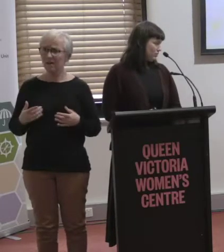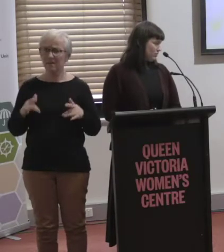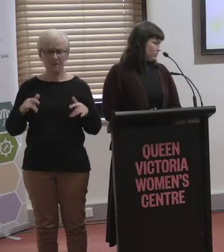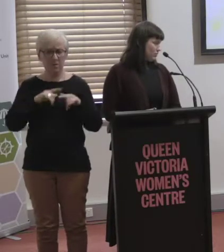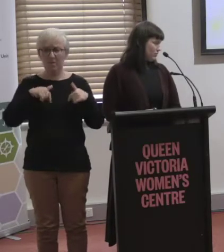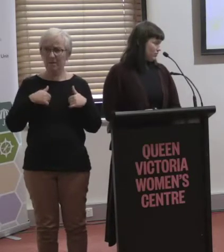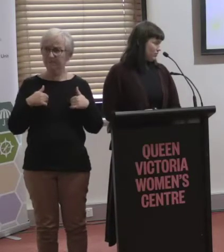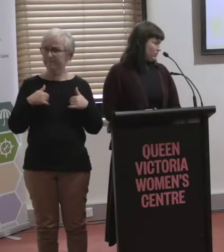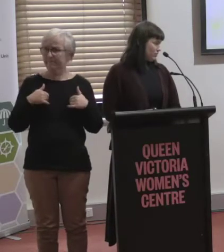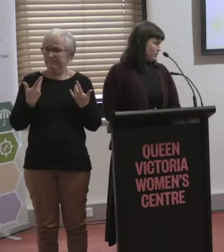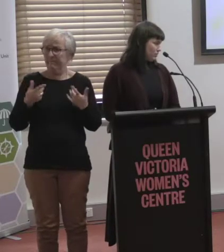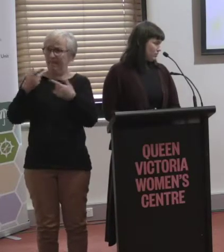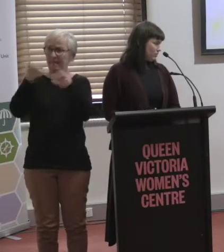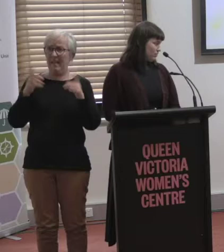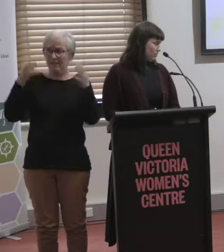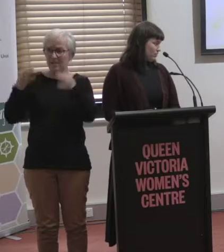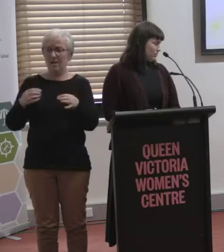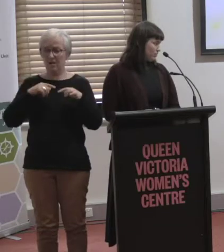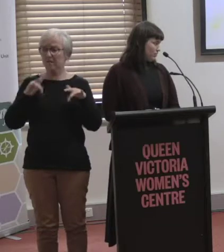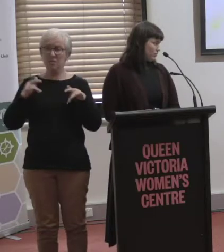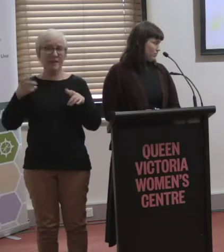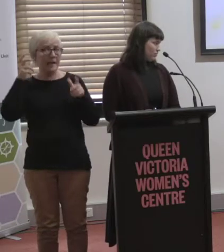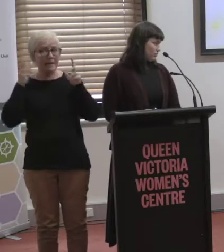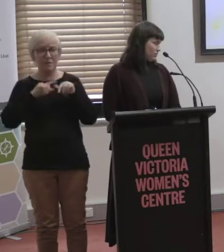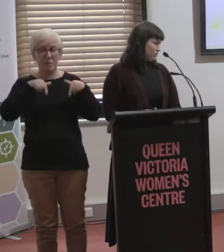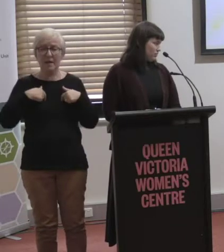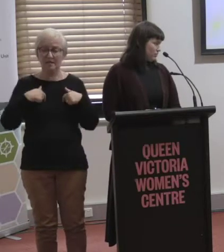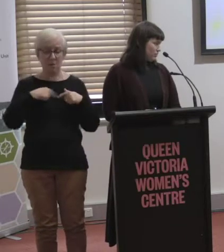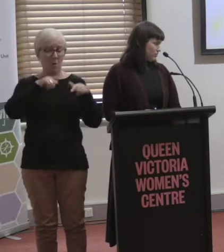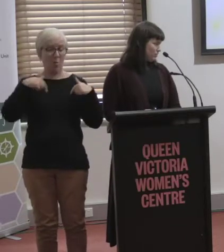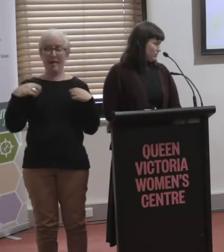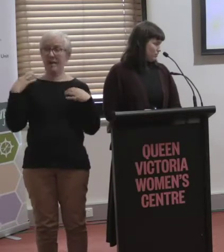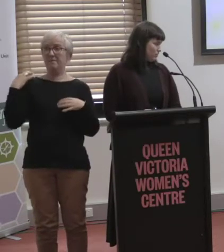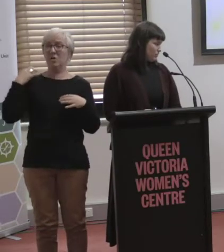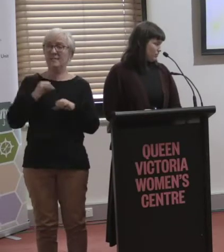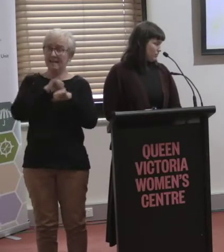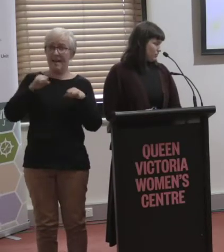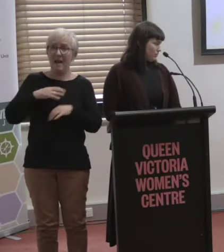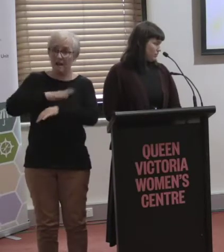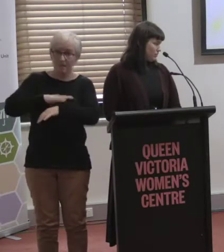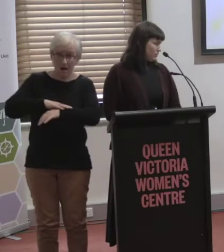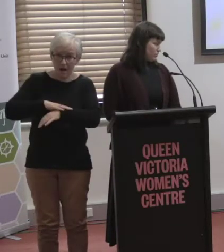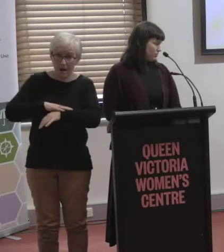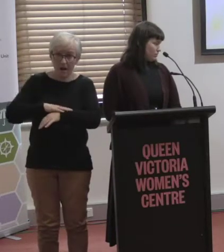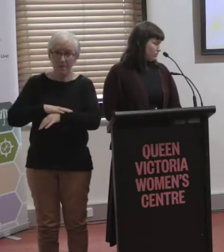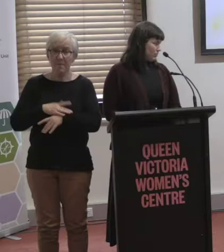we said. We had volunteered our time and some people had travelled a considerable distance to be there, but they had